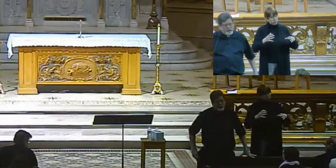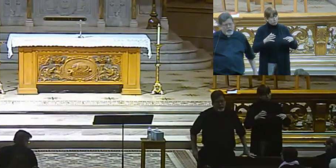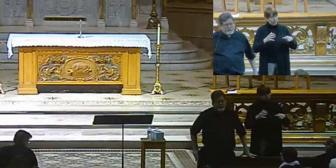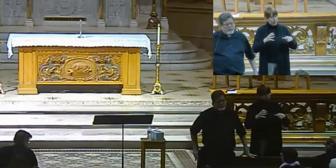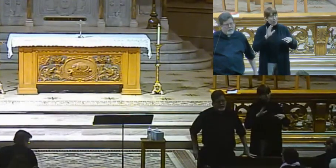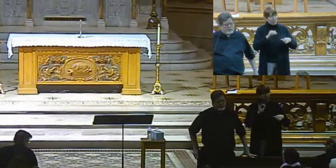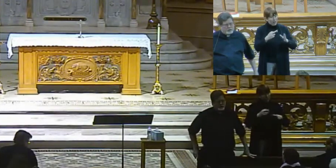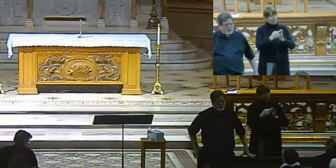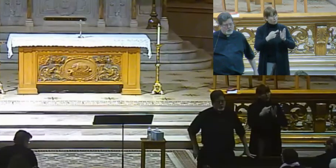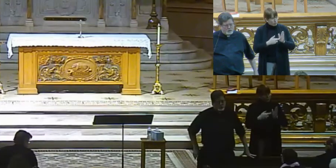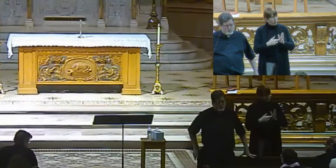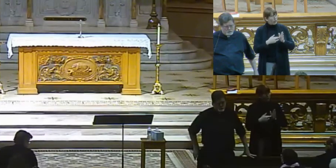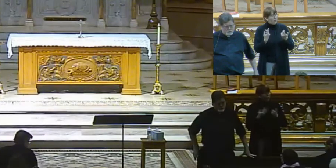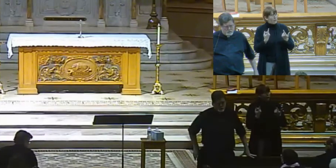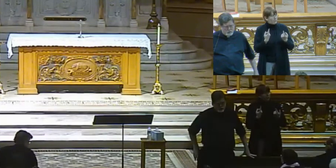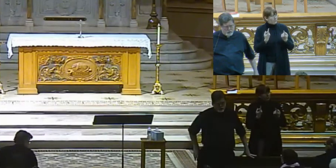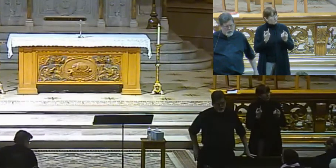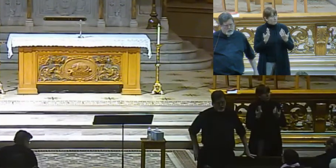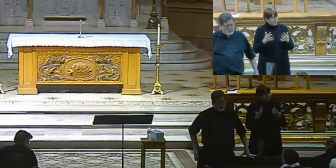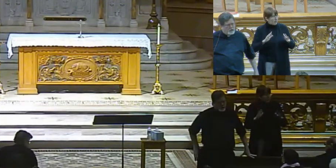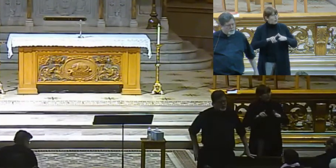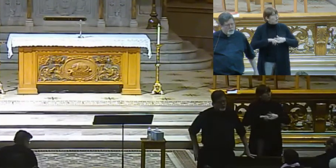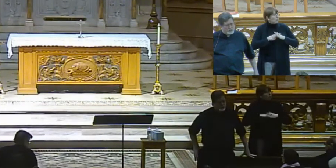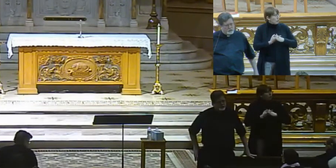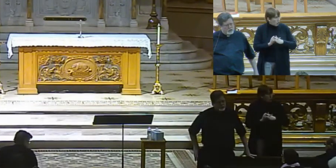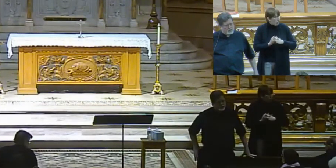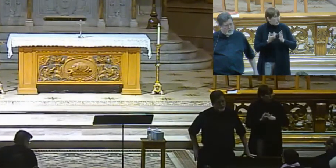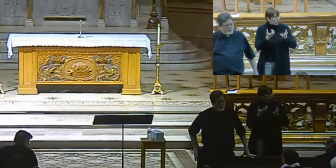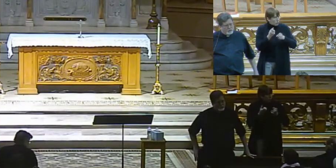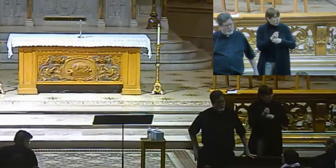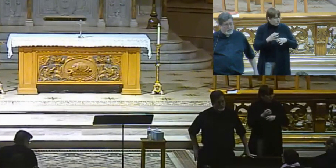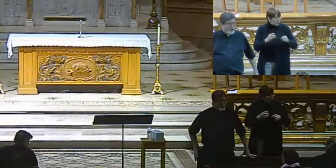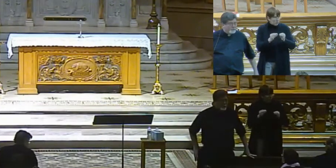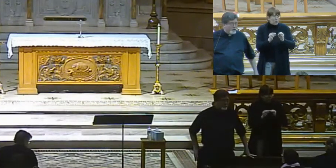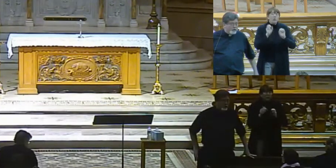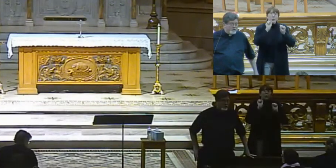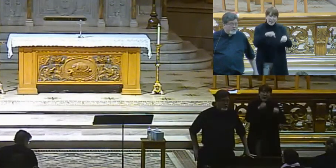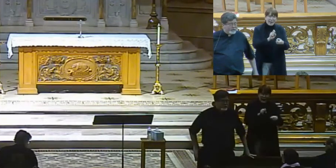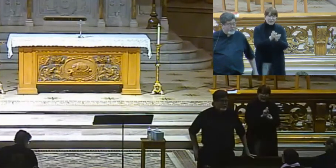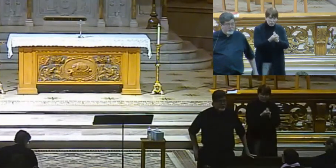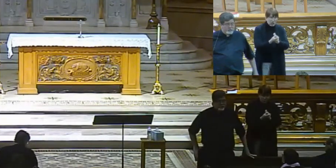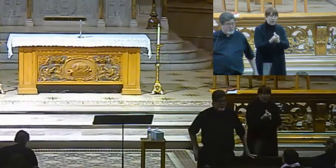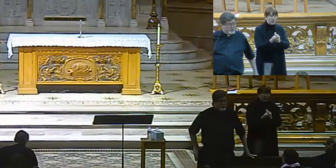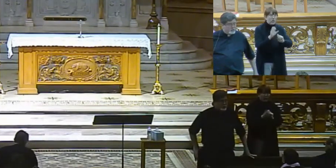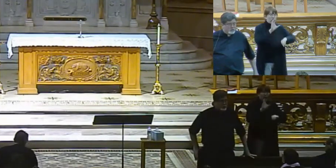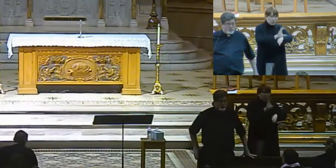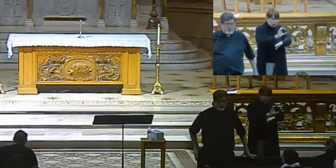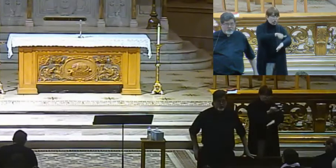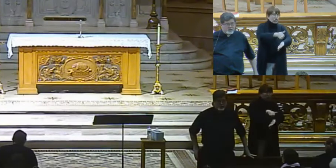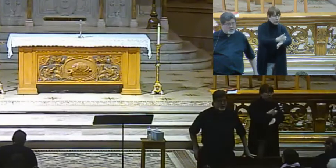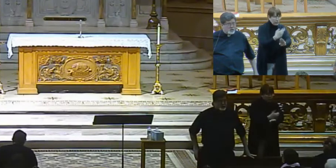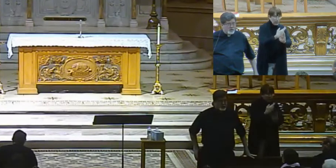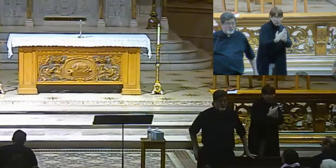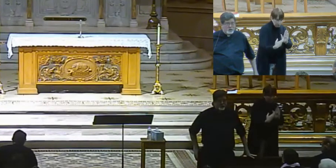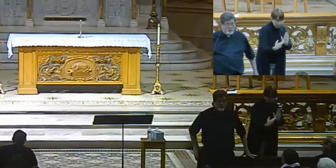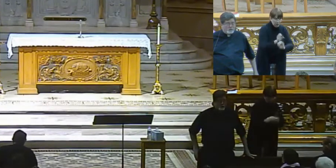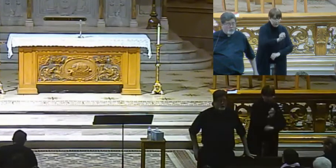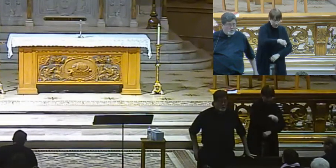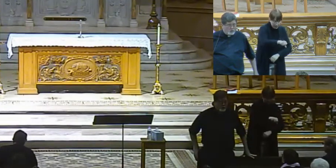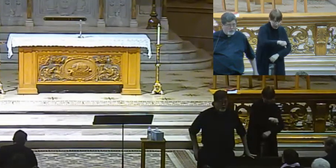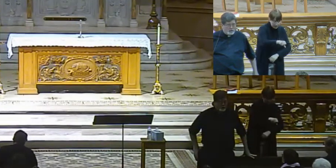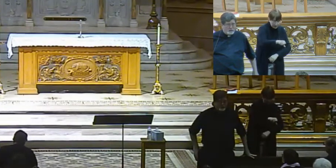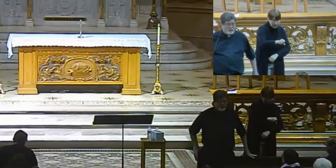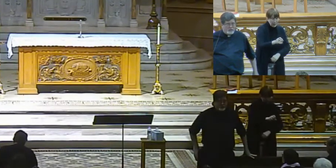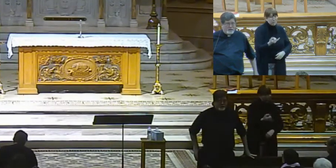was already happening in the church. All right? So yes, we can change that. can change. But again, the church just sees that she has no